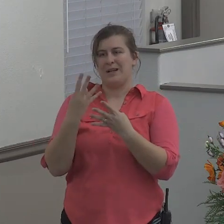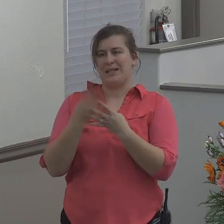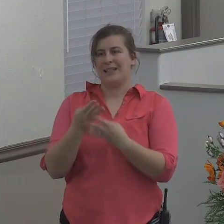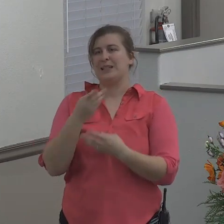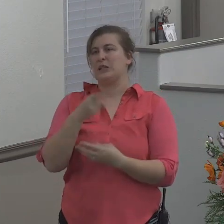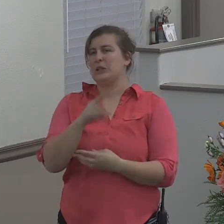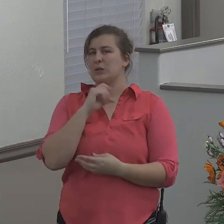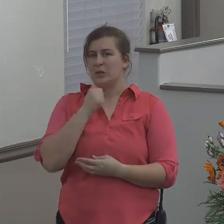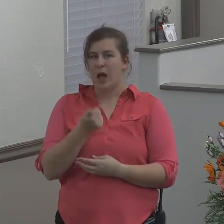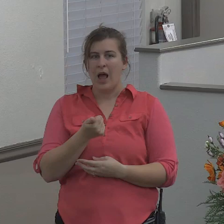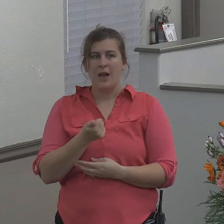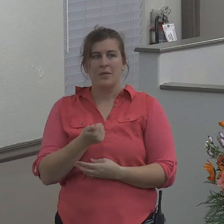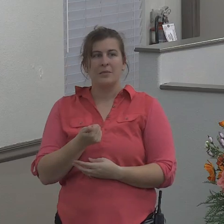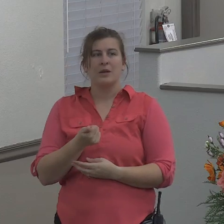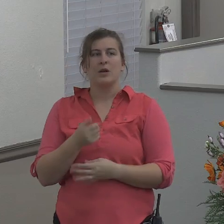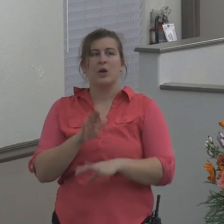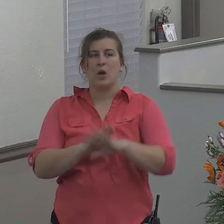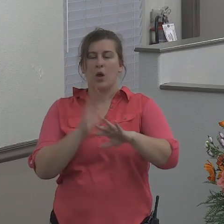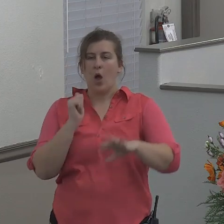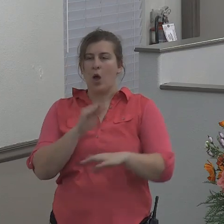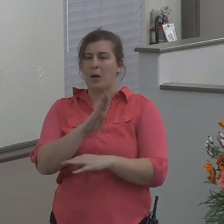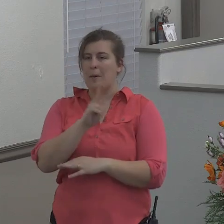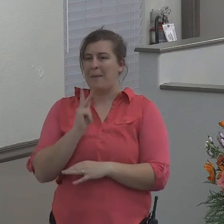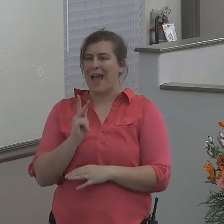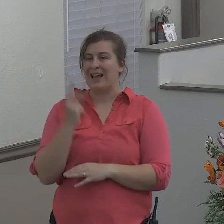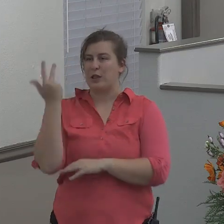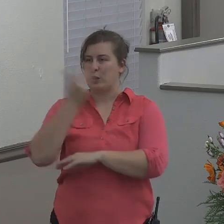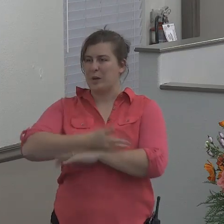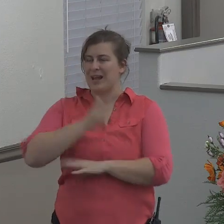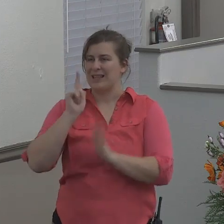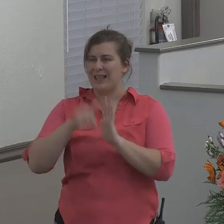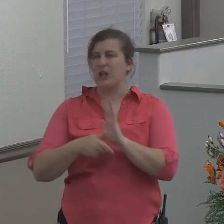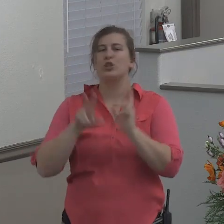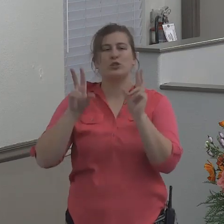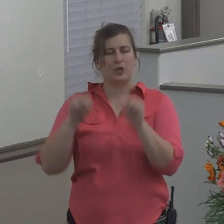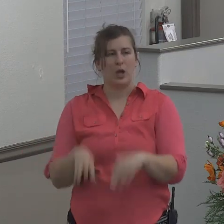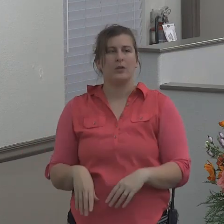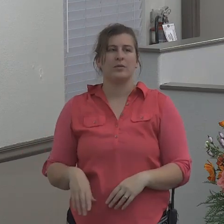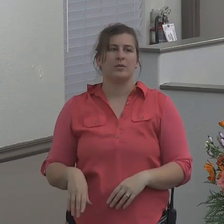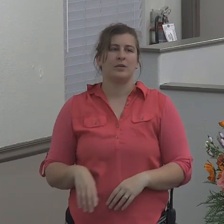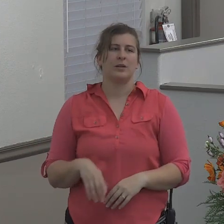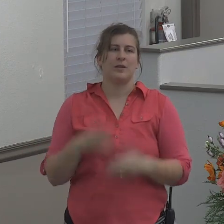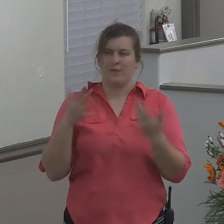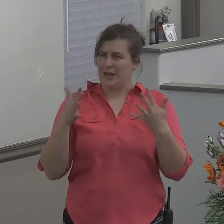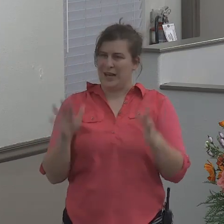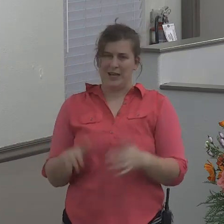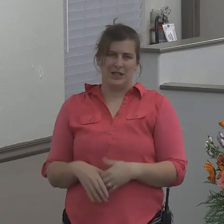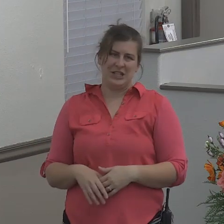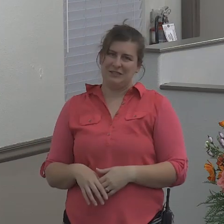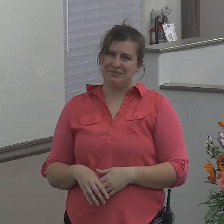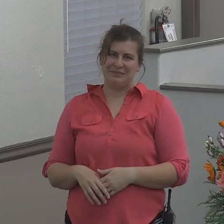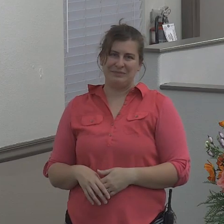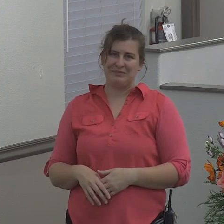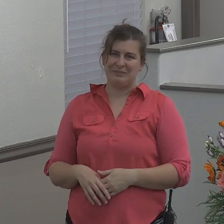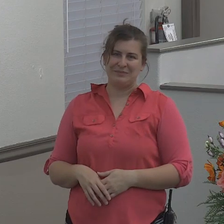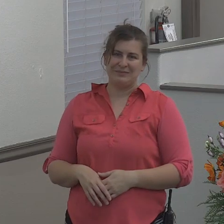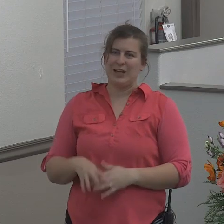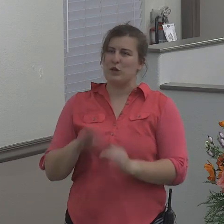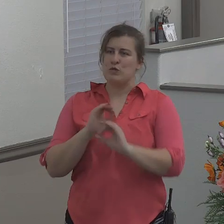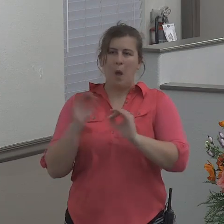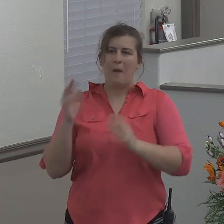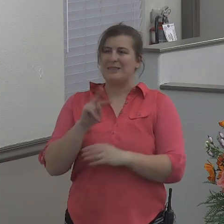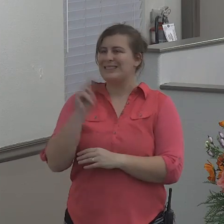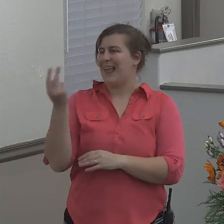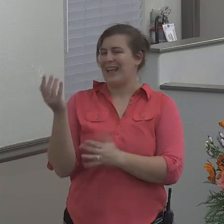three days like Jonah was you're done for I guarantee there is no second chance